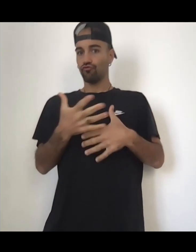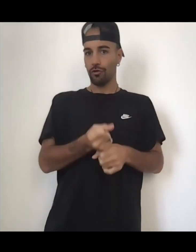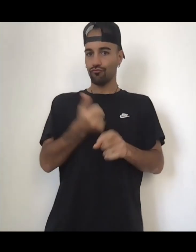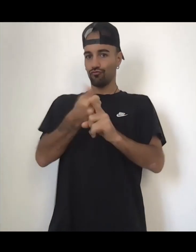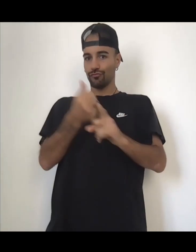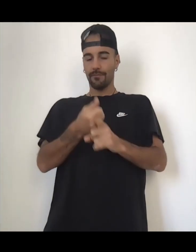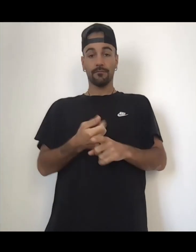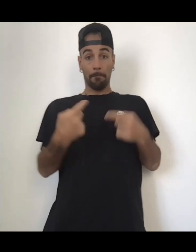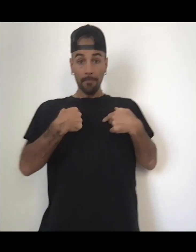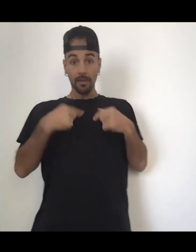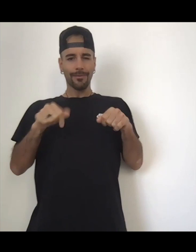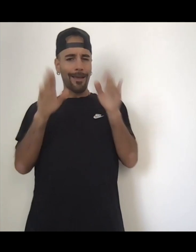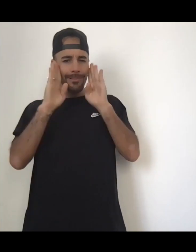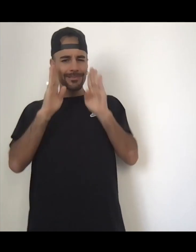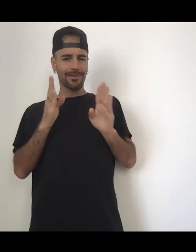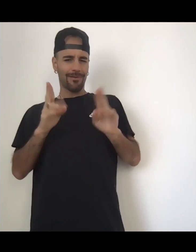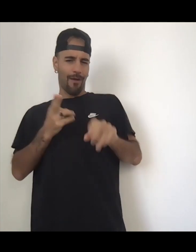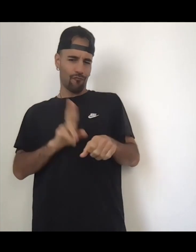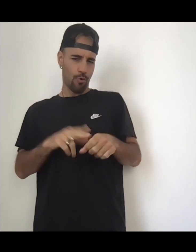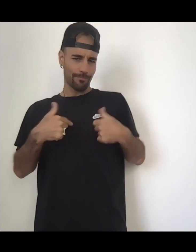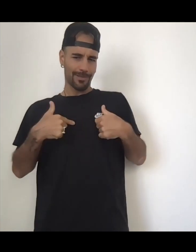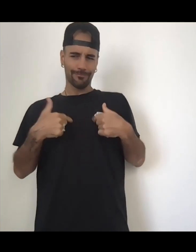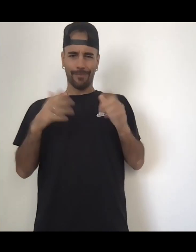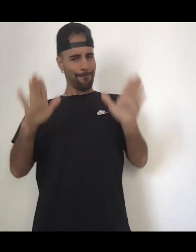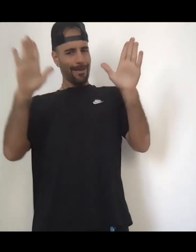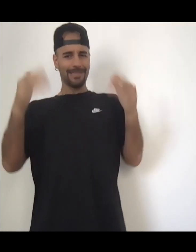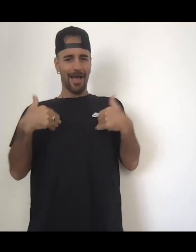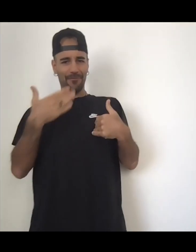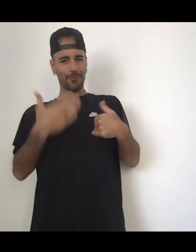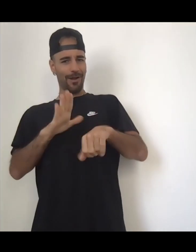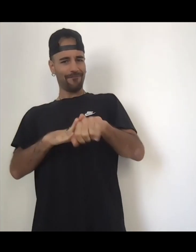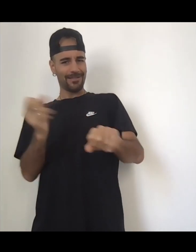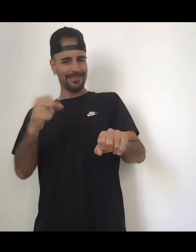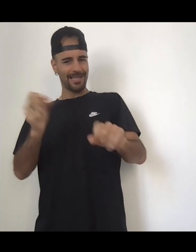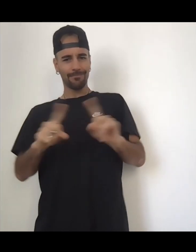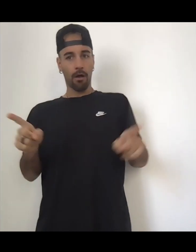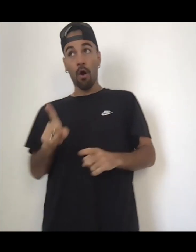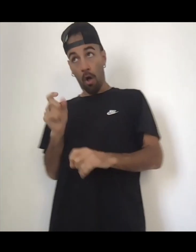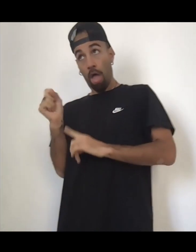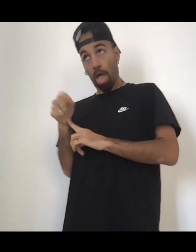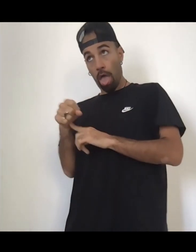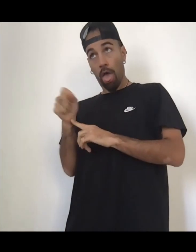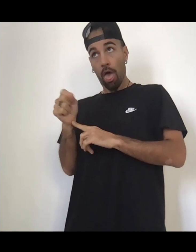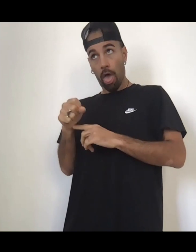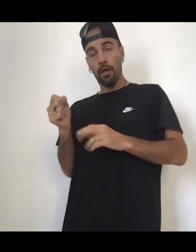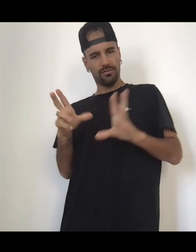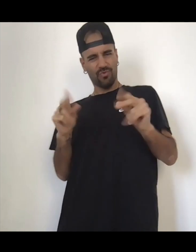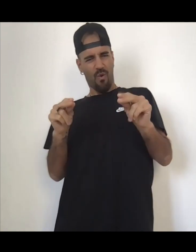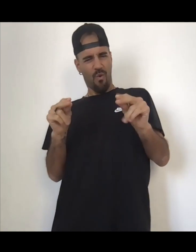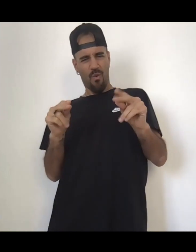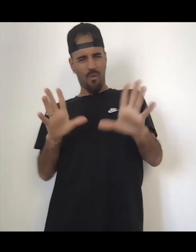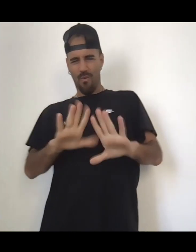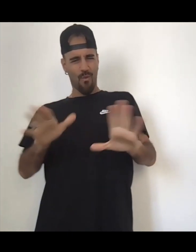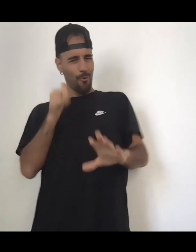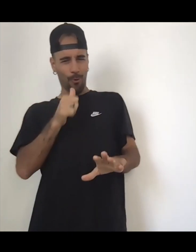cool advice, but like, don't just blindly accept what I say and like run with it. It's like, girl, or boy, or